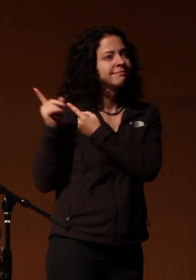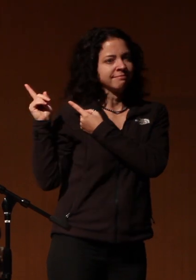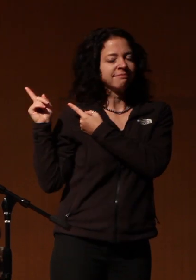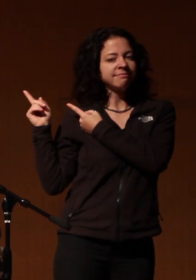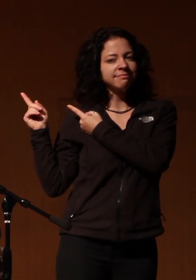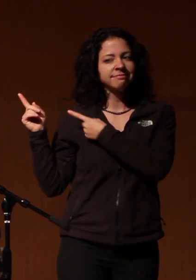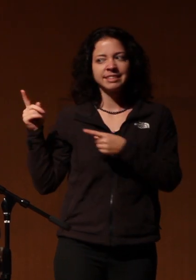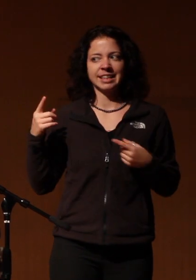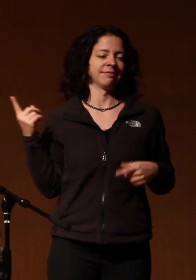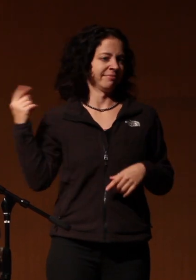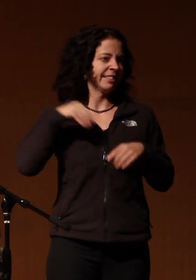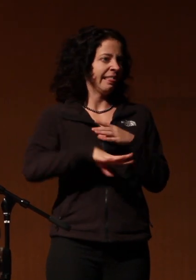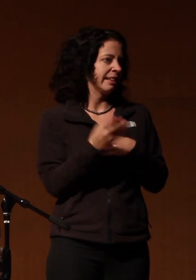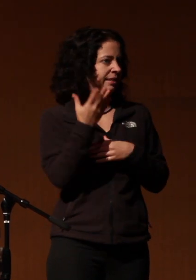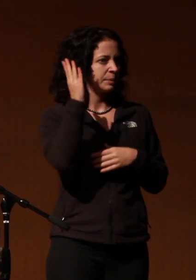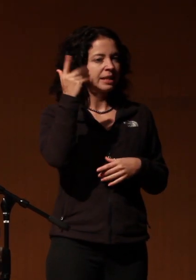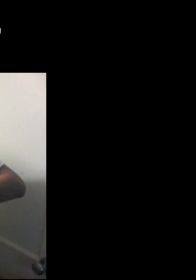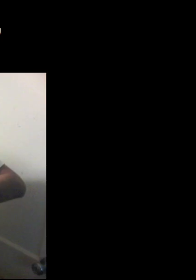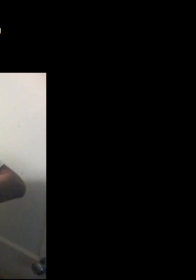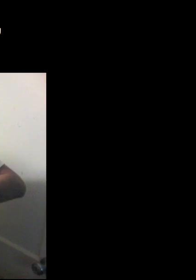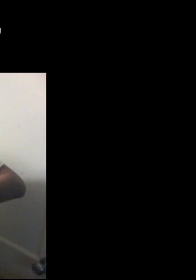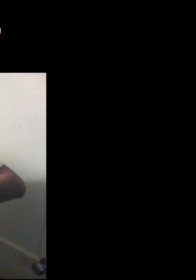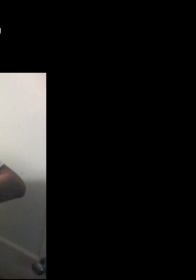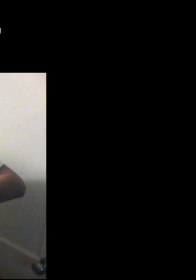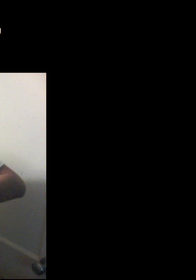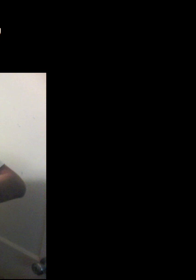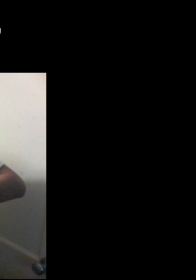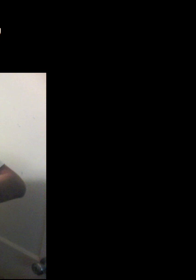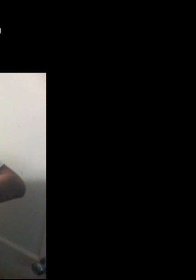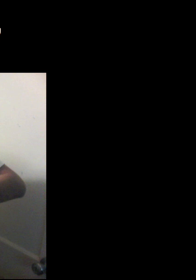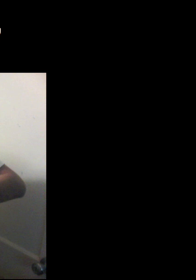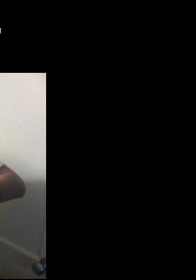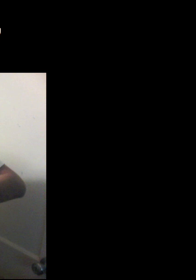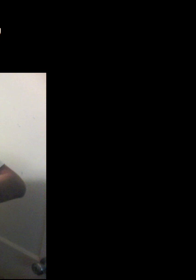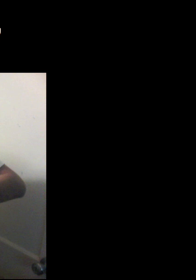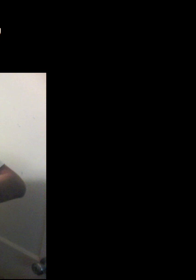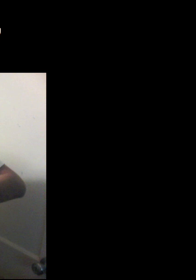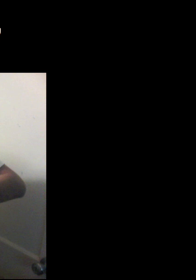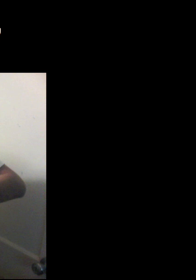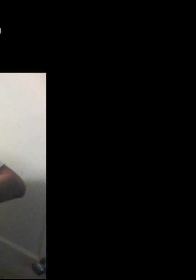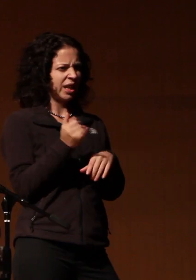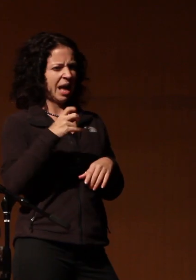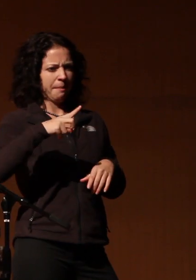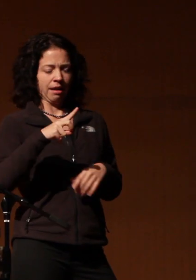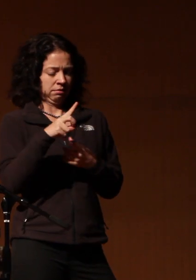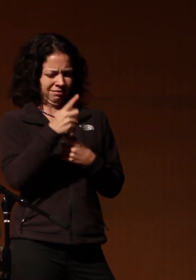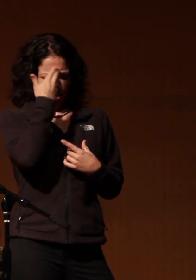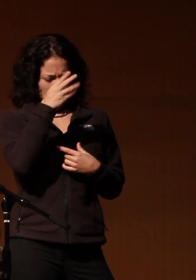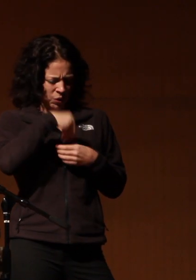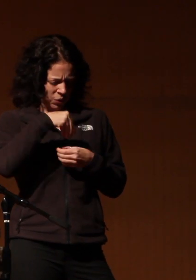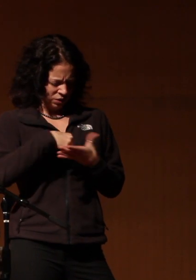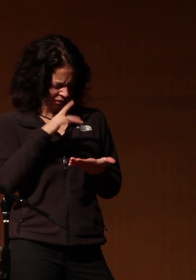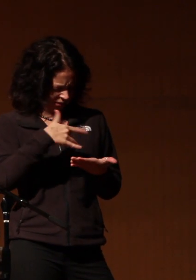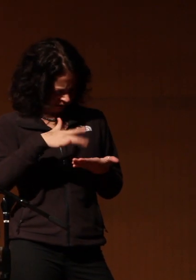but he is sitting there with his hard drive and he's got probably like 10 million songs on the darn thing that he doesn't even know what he's got you know what I mean he's